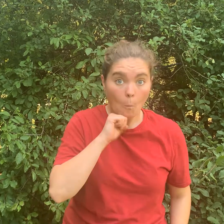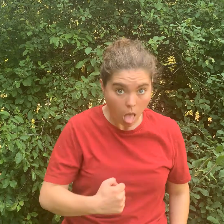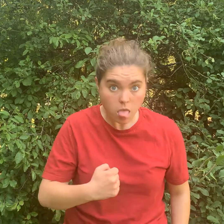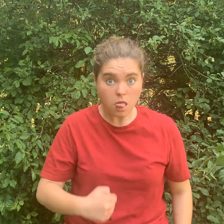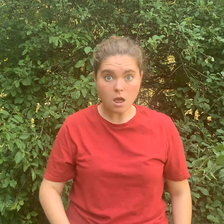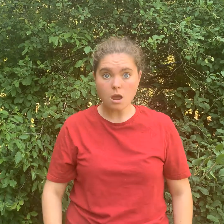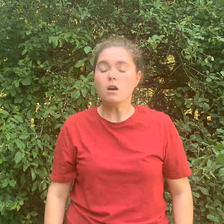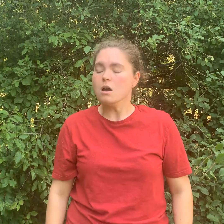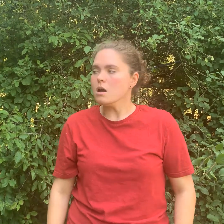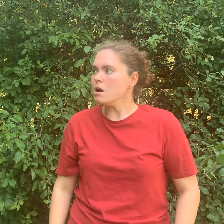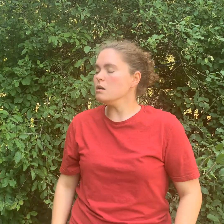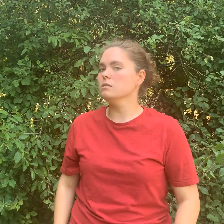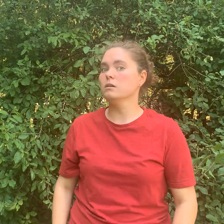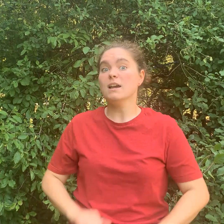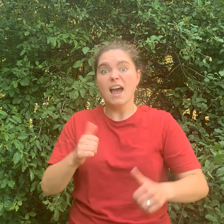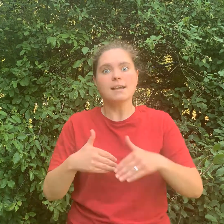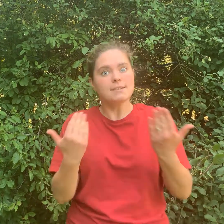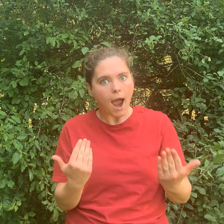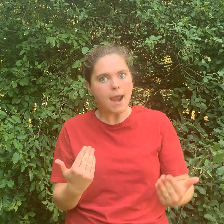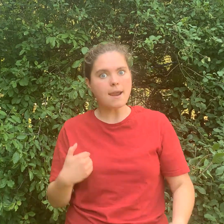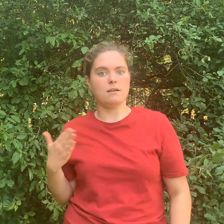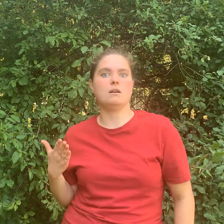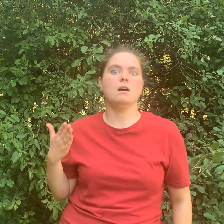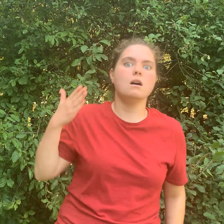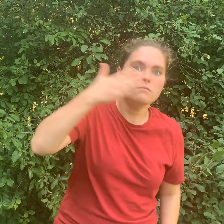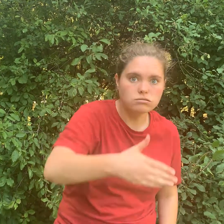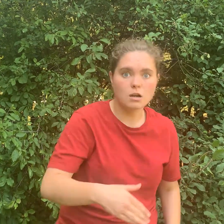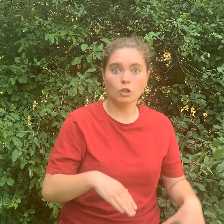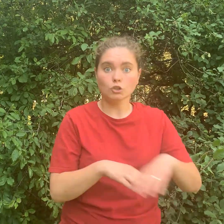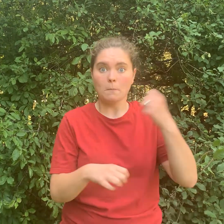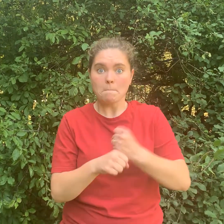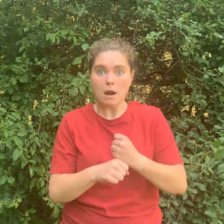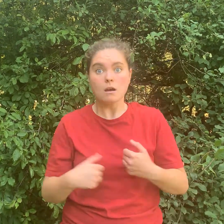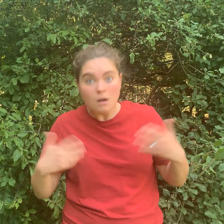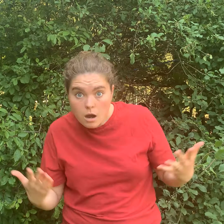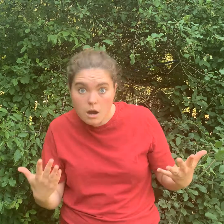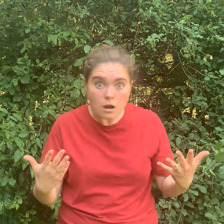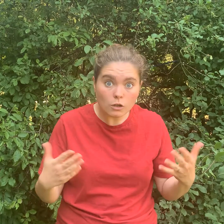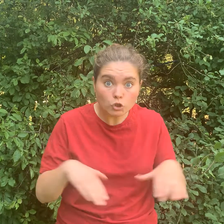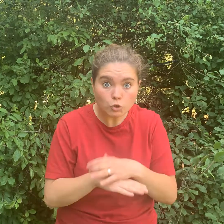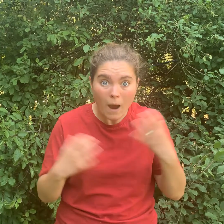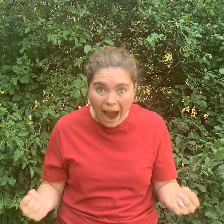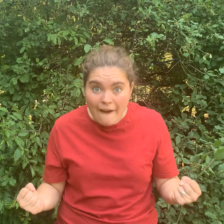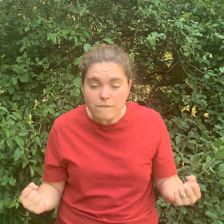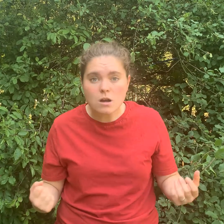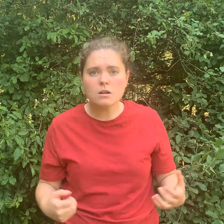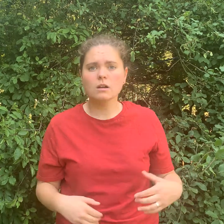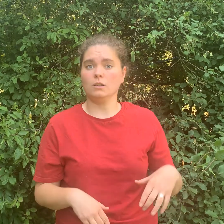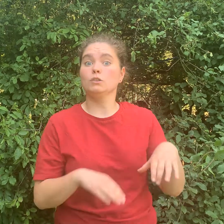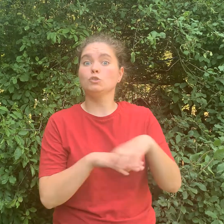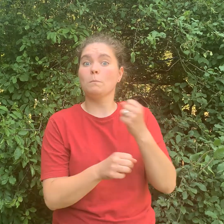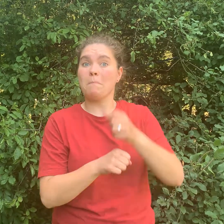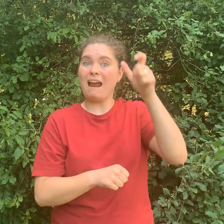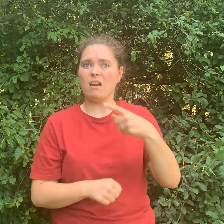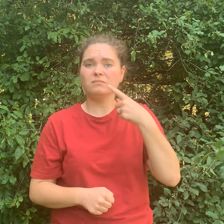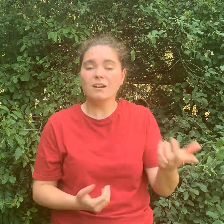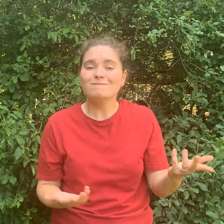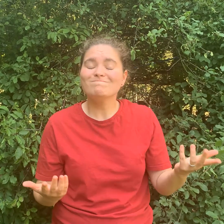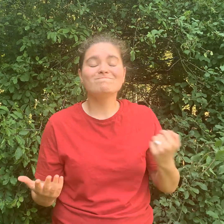I'll come back. So the next day, I marched my way up to the shoemaker. Where are my shoes? The